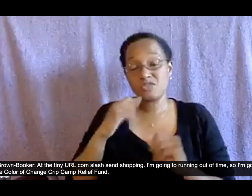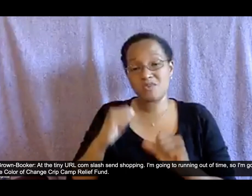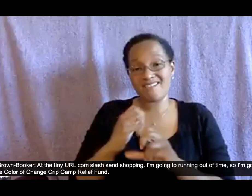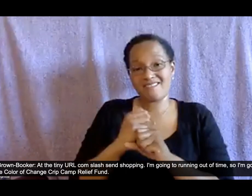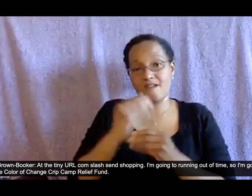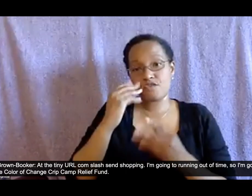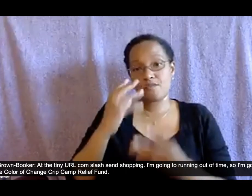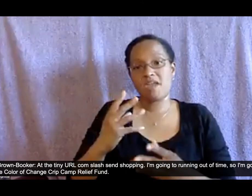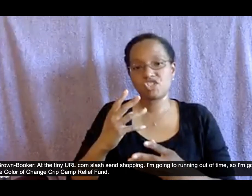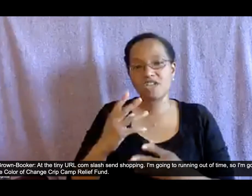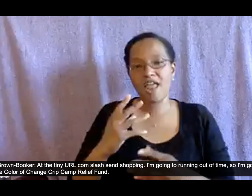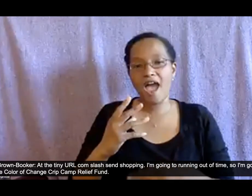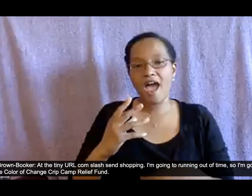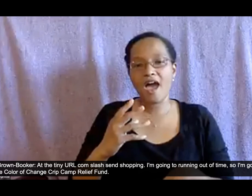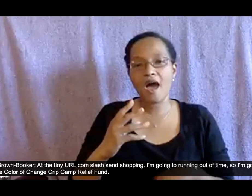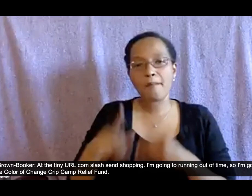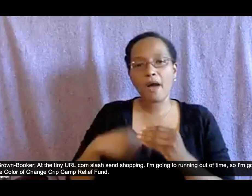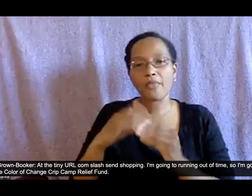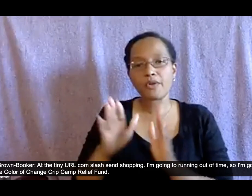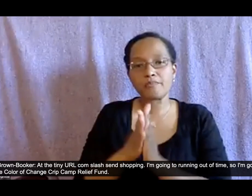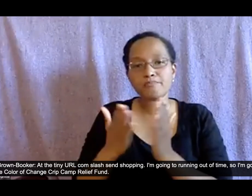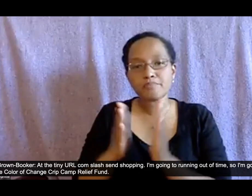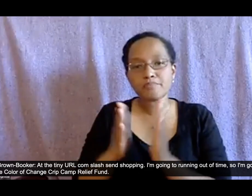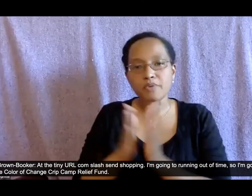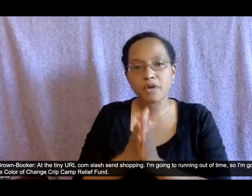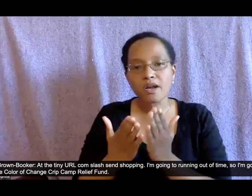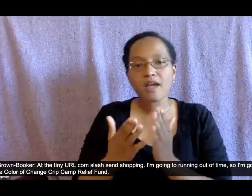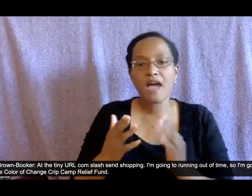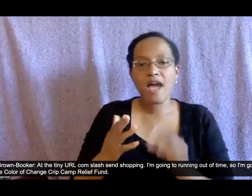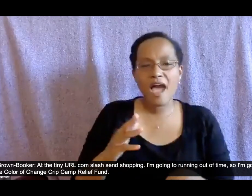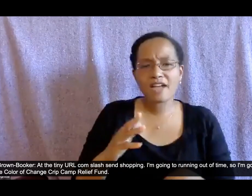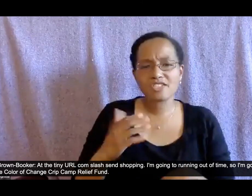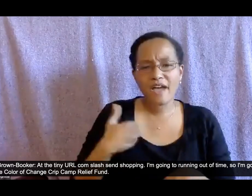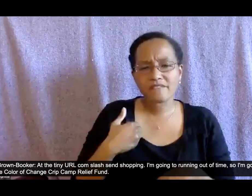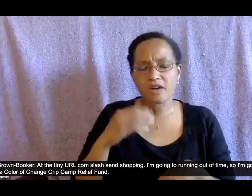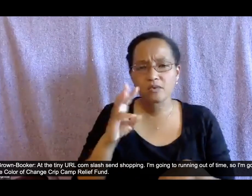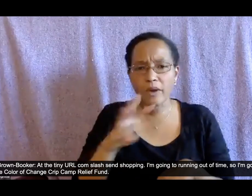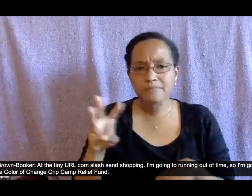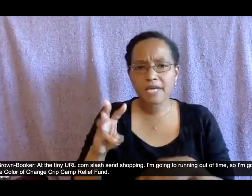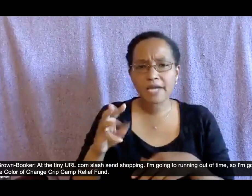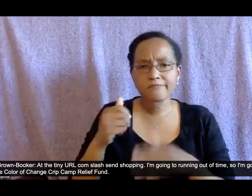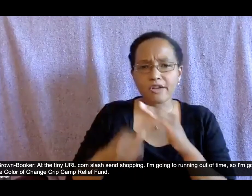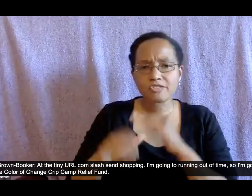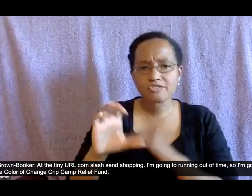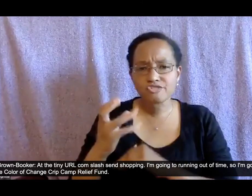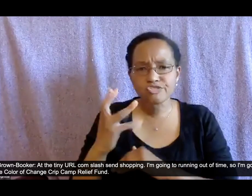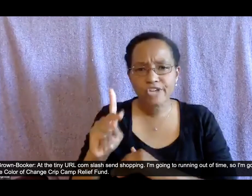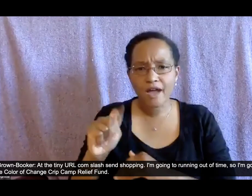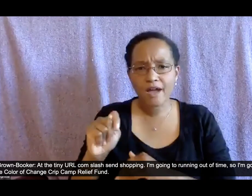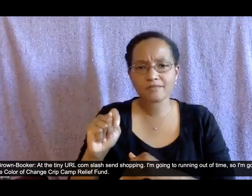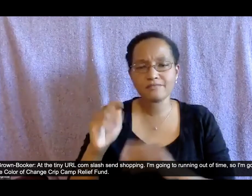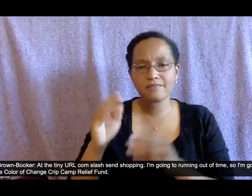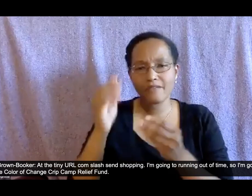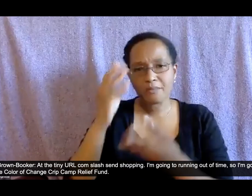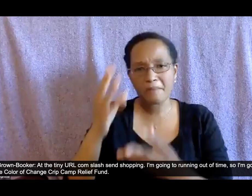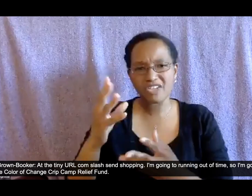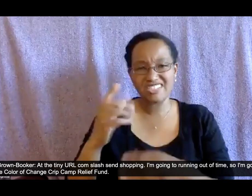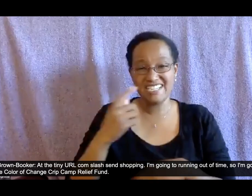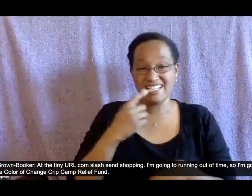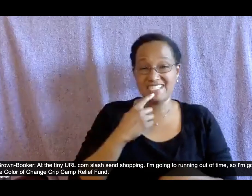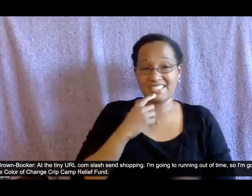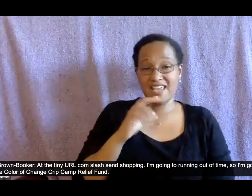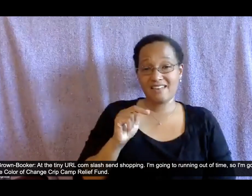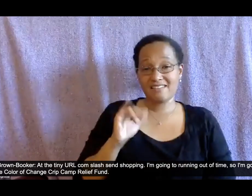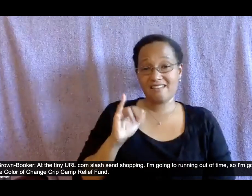slash sin shopping um i'm going to running out of time so i'm going to skip